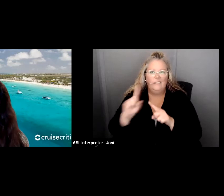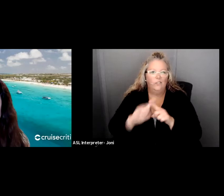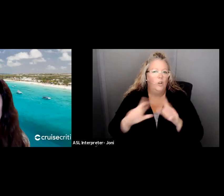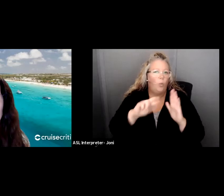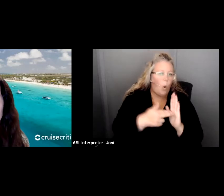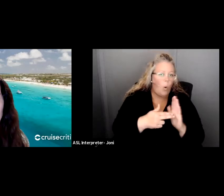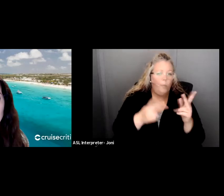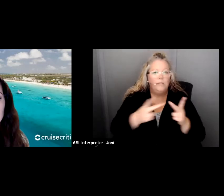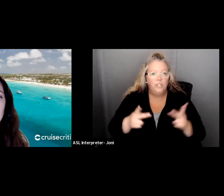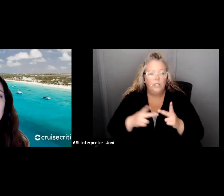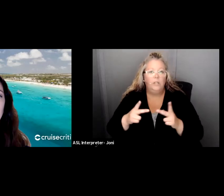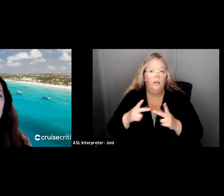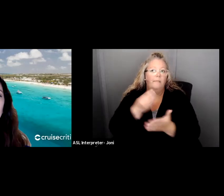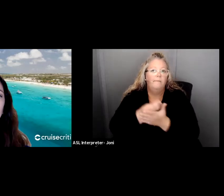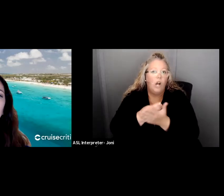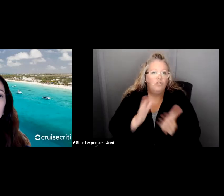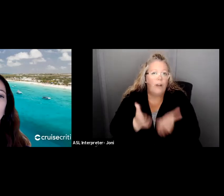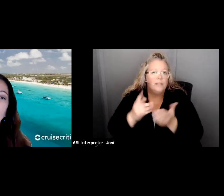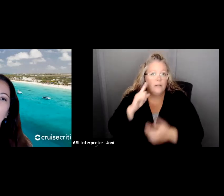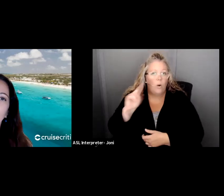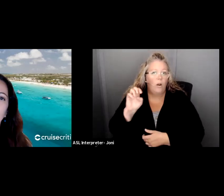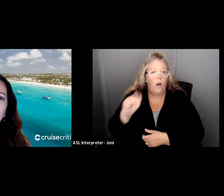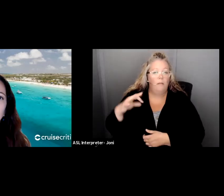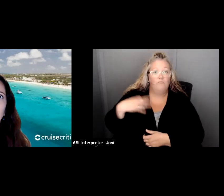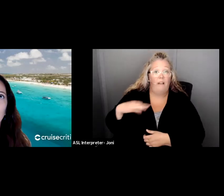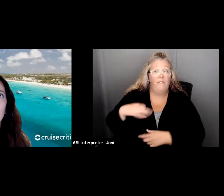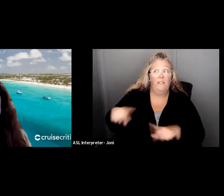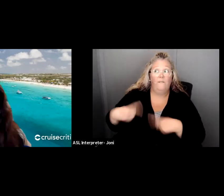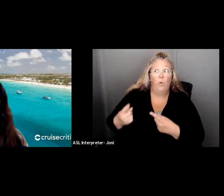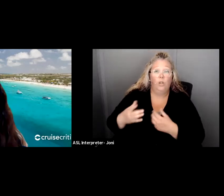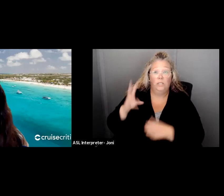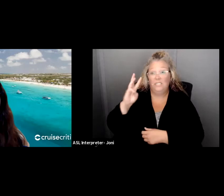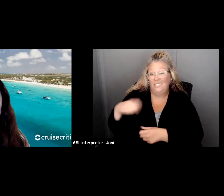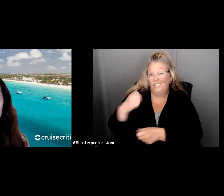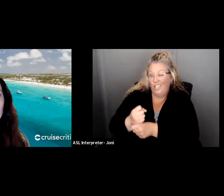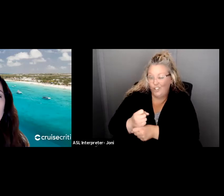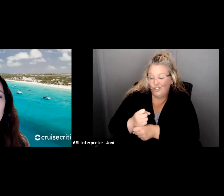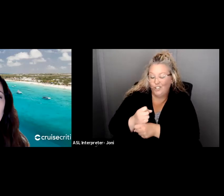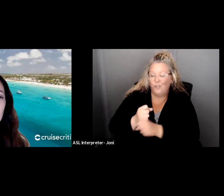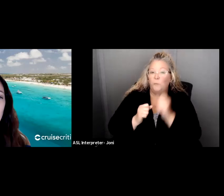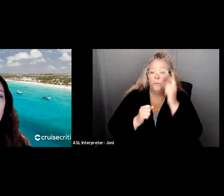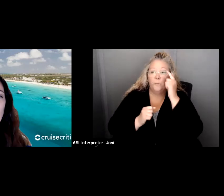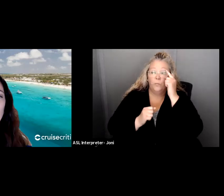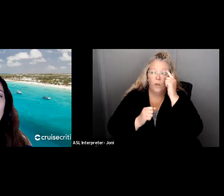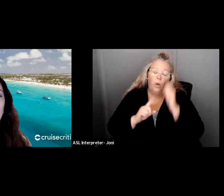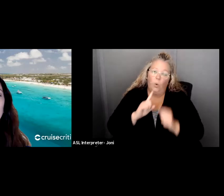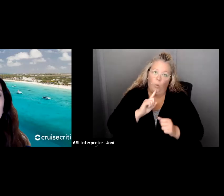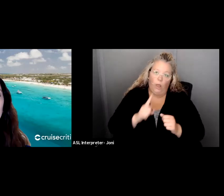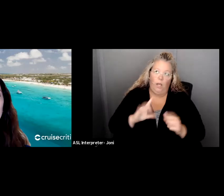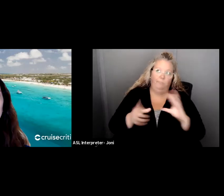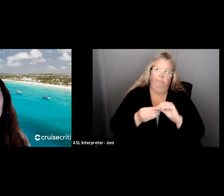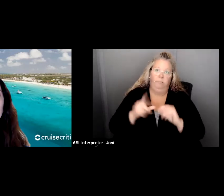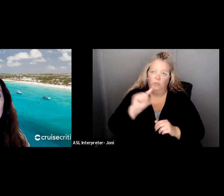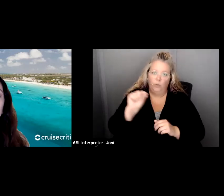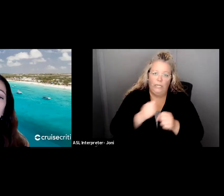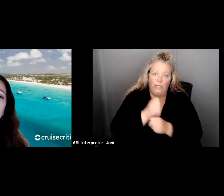fundraising for nonprofits. For almost six years of those, it's been almost about two decades. I was on